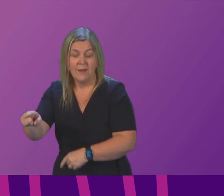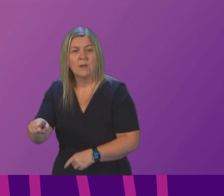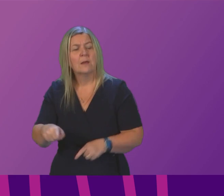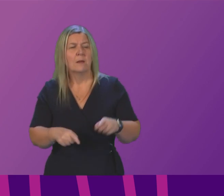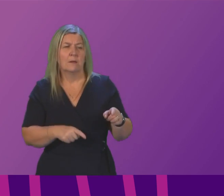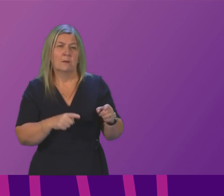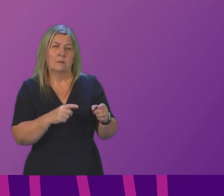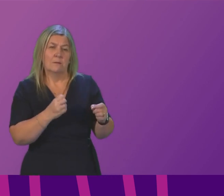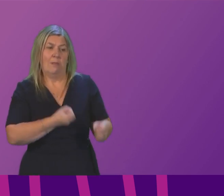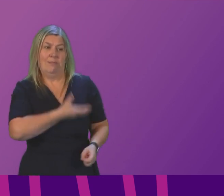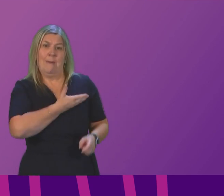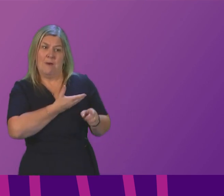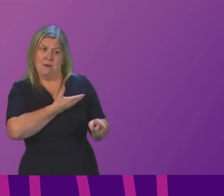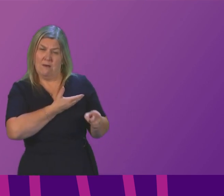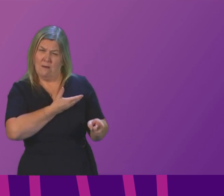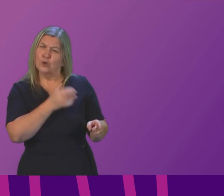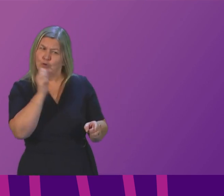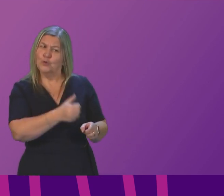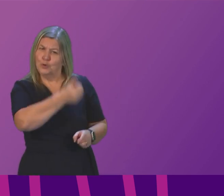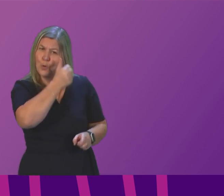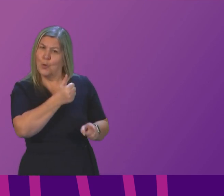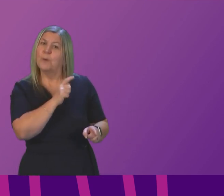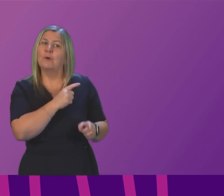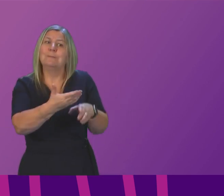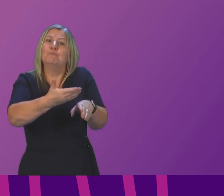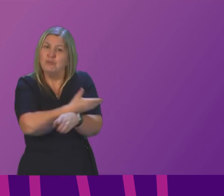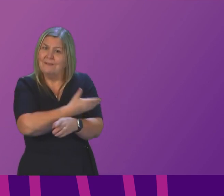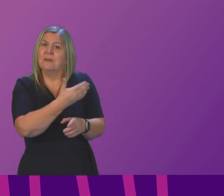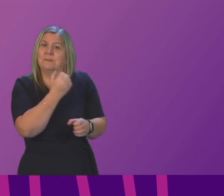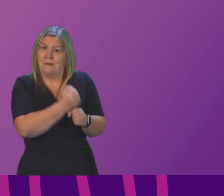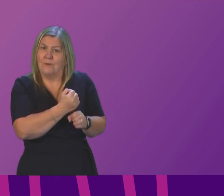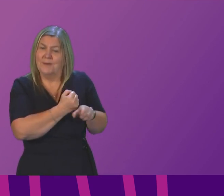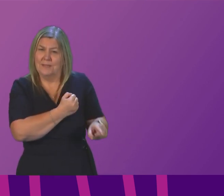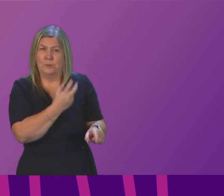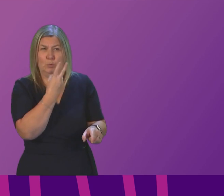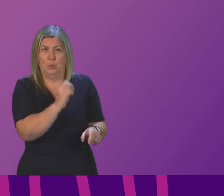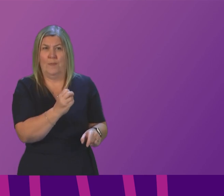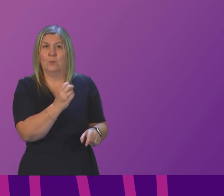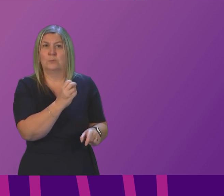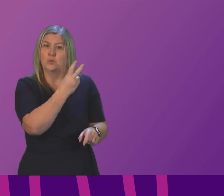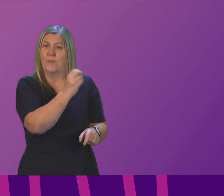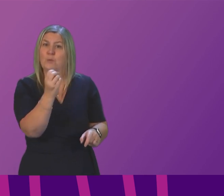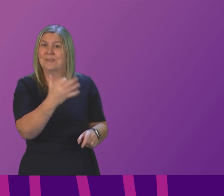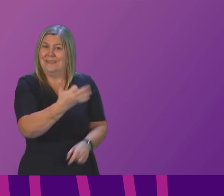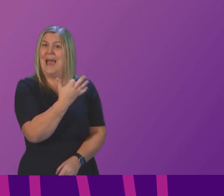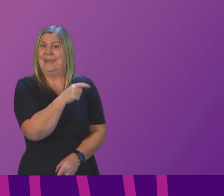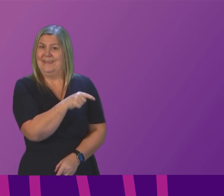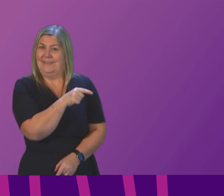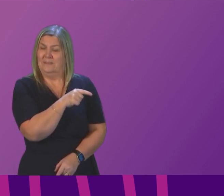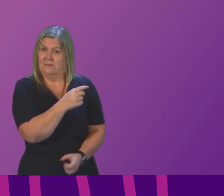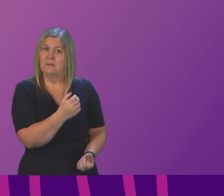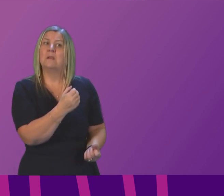do that during the cleansing strike under the previous Labour administration in 2009 so perhaps a bit of reflection